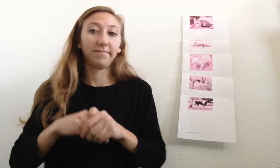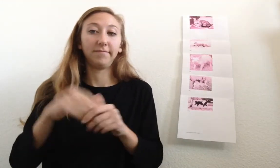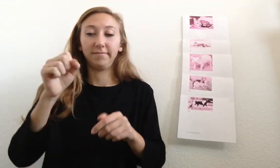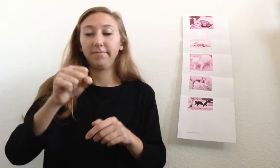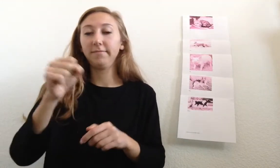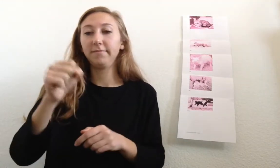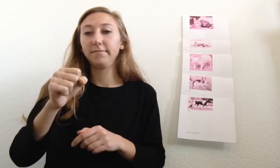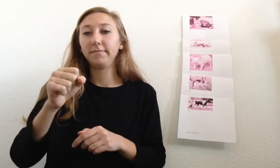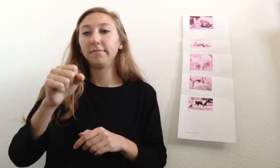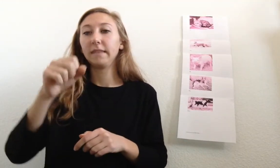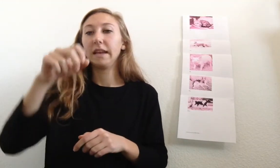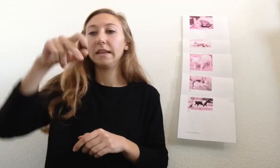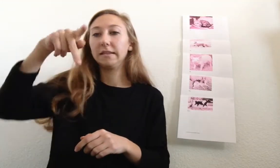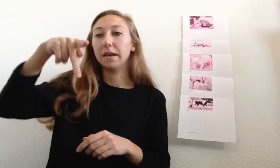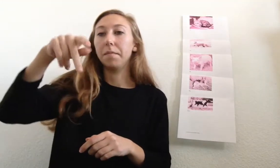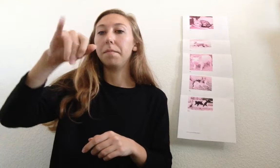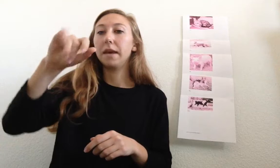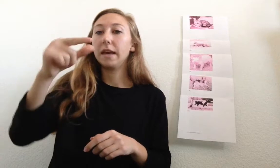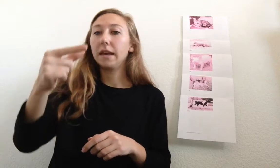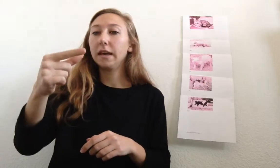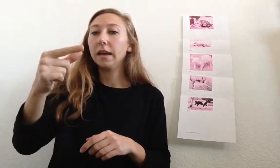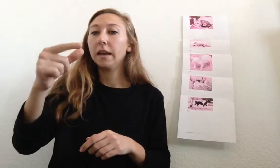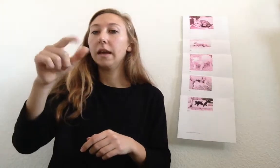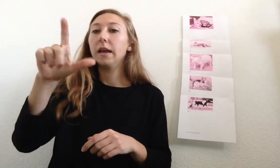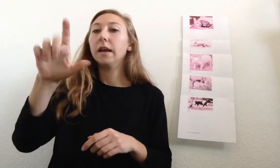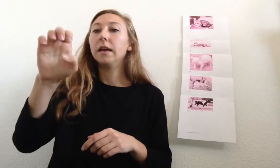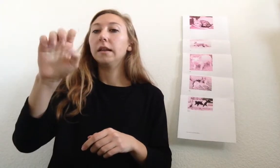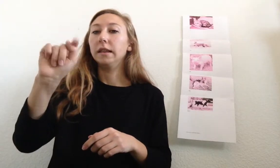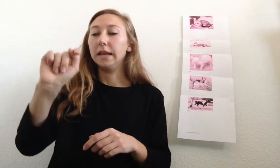Hmm? It's a pig lit.